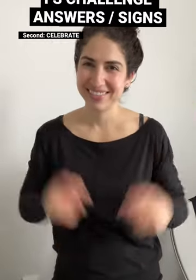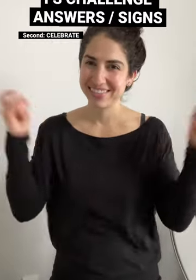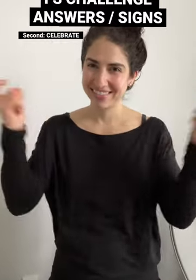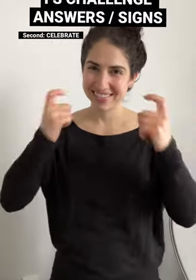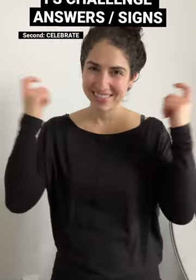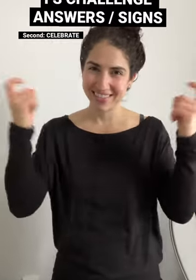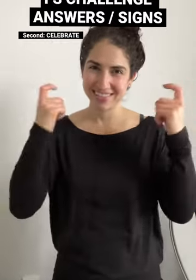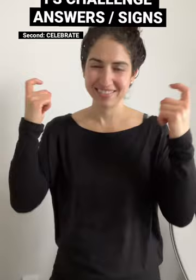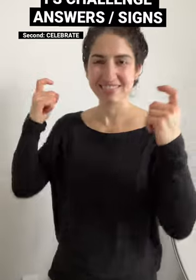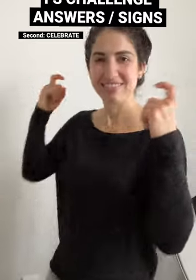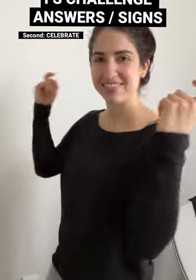Celebrate.